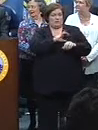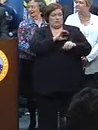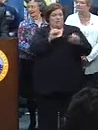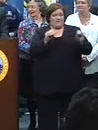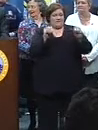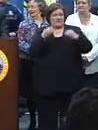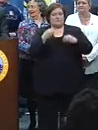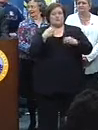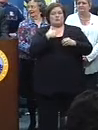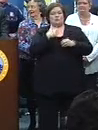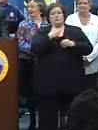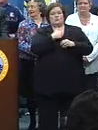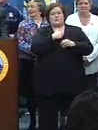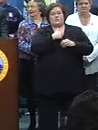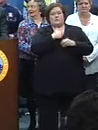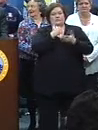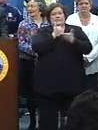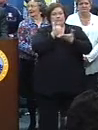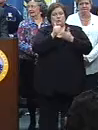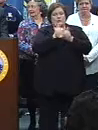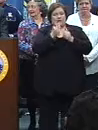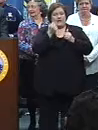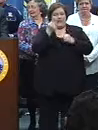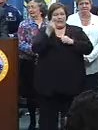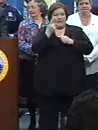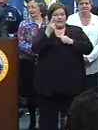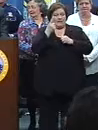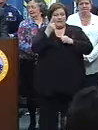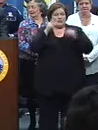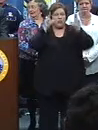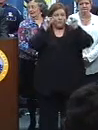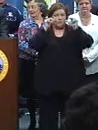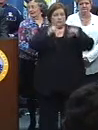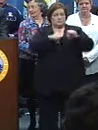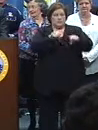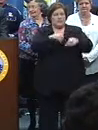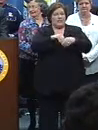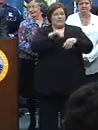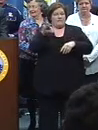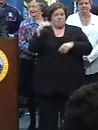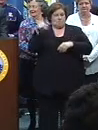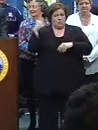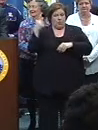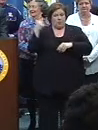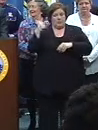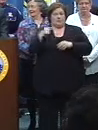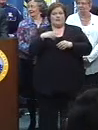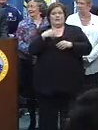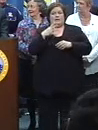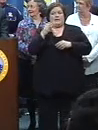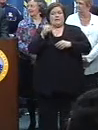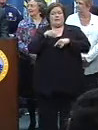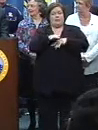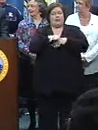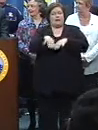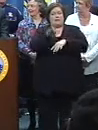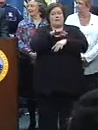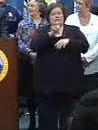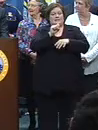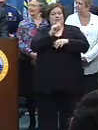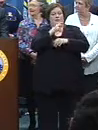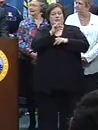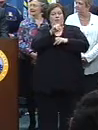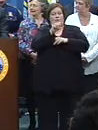We assisted with 11 mounted officers patrolling the French Quarter along the parade route on St. Charles